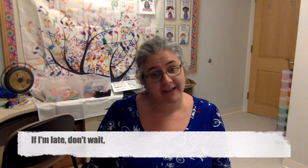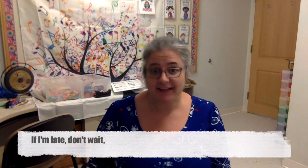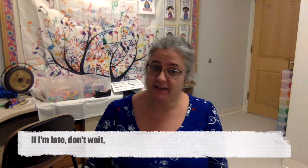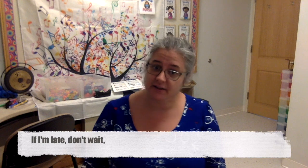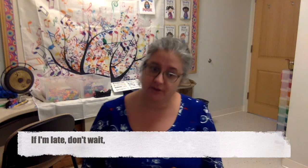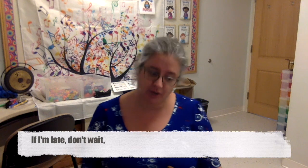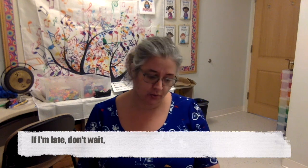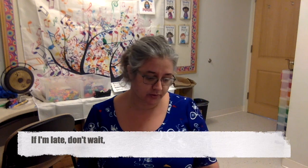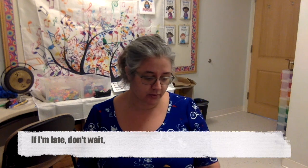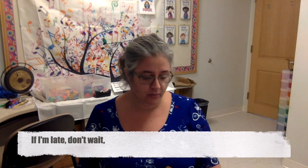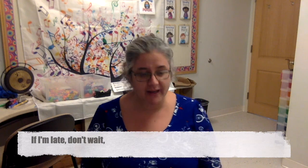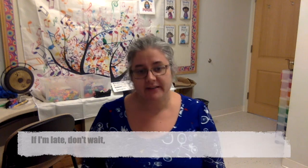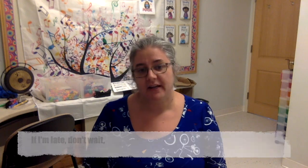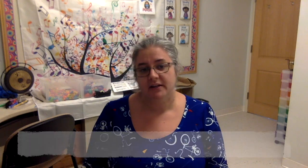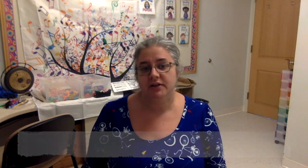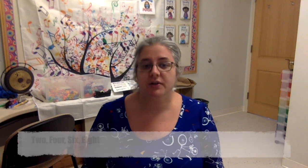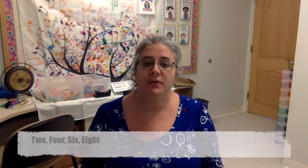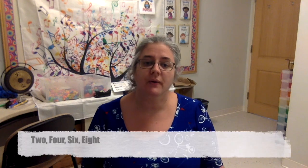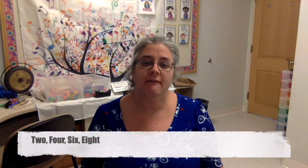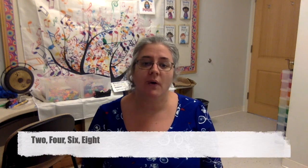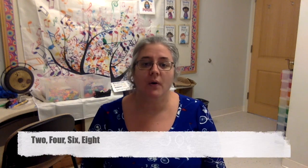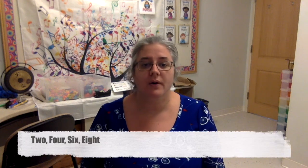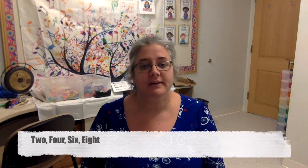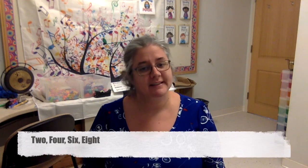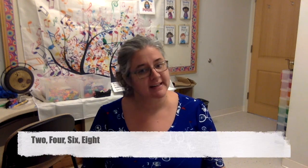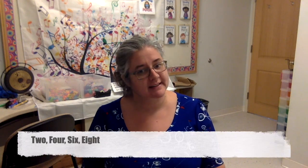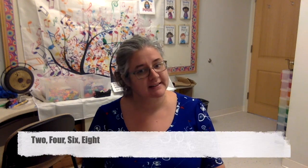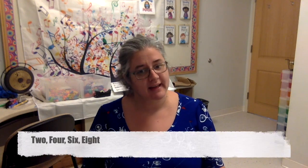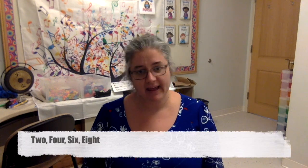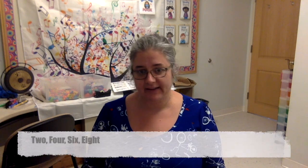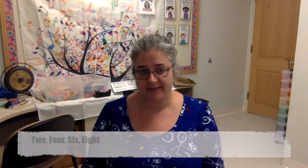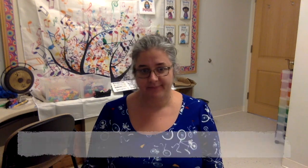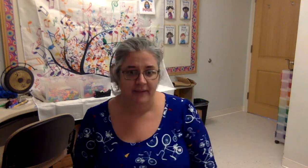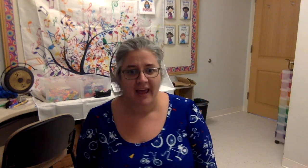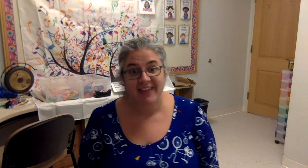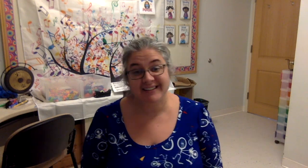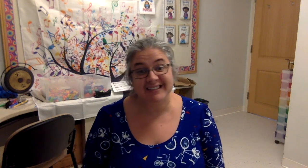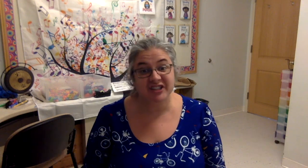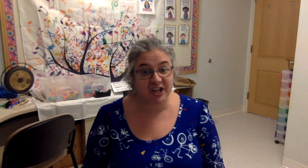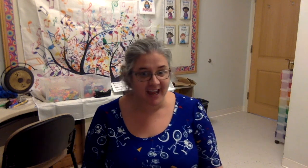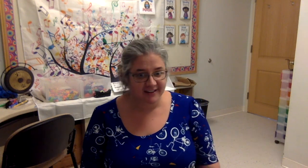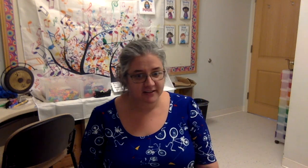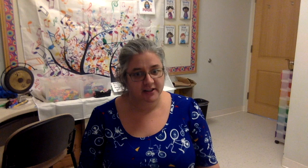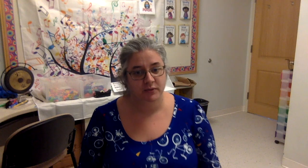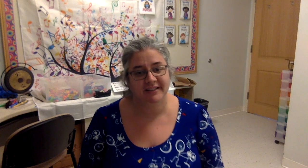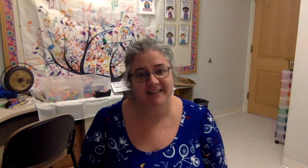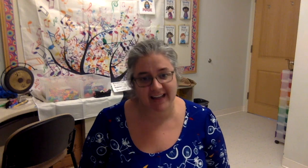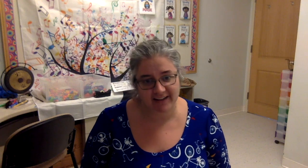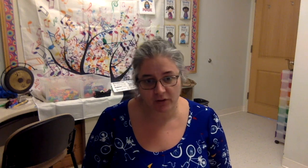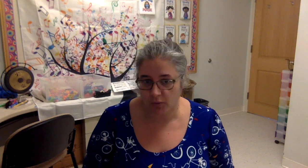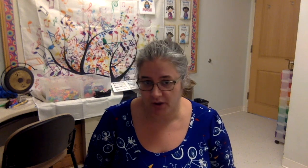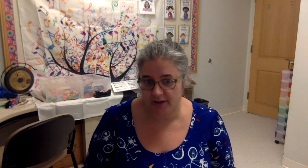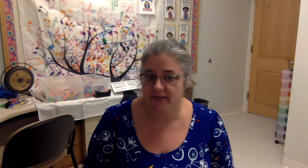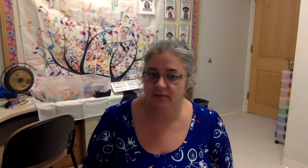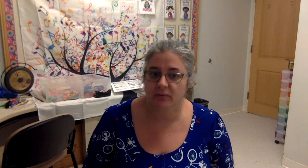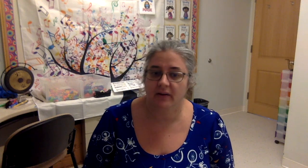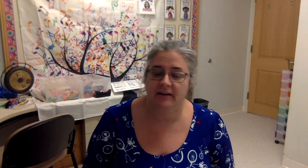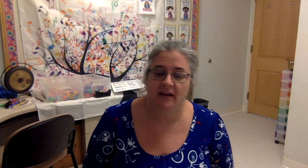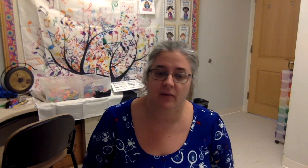late, don't wait. Two, four, six, eight. And this is a chant because we're saying the words and not